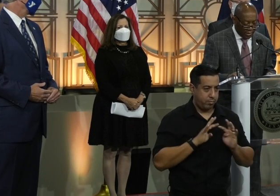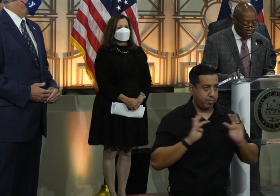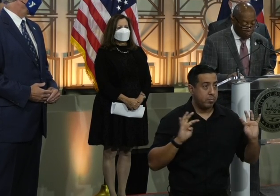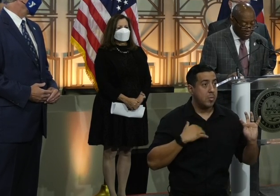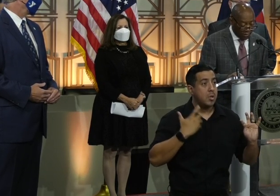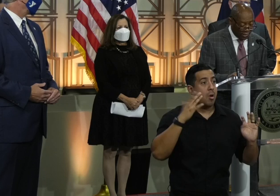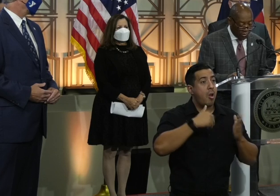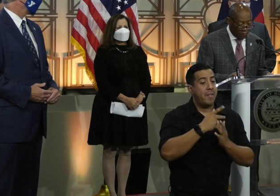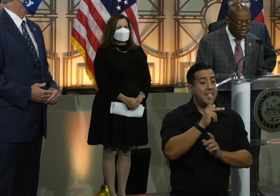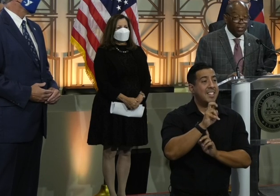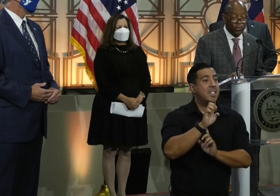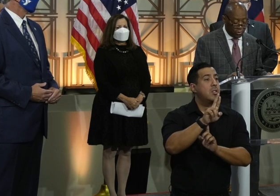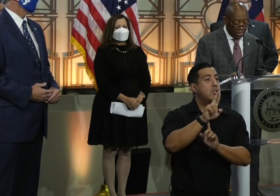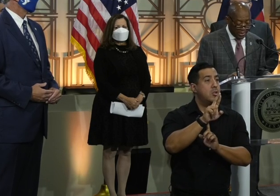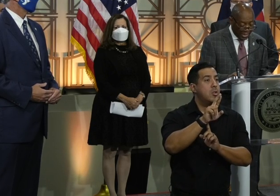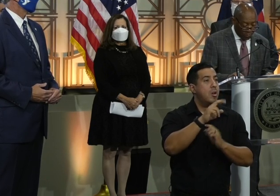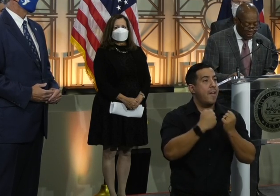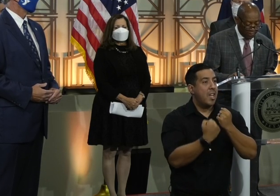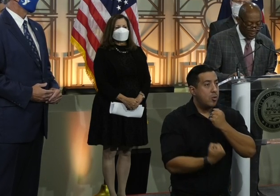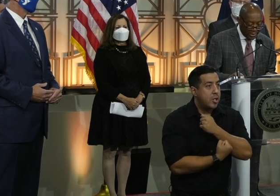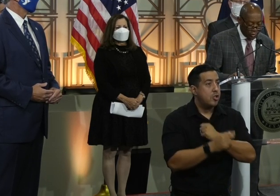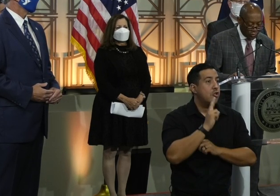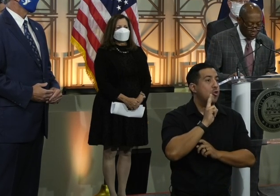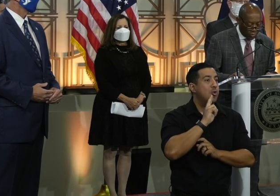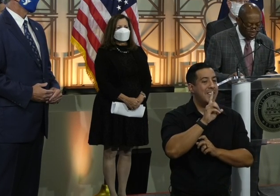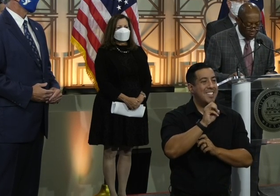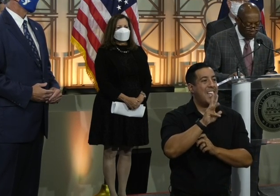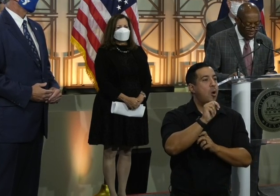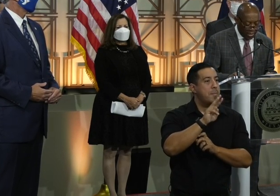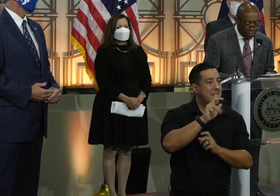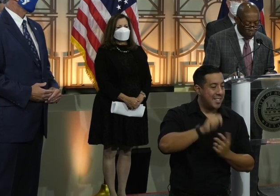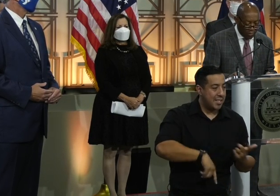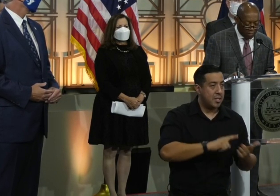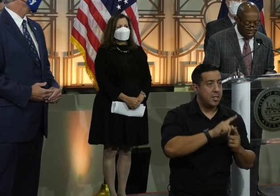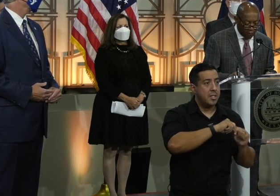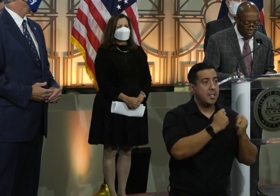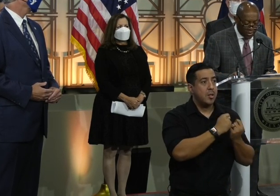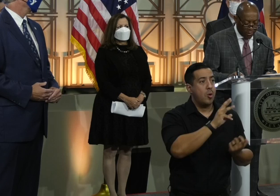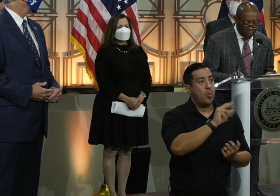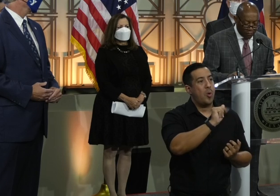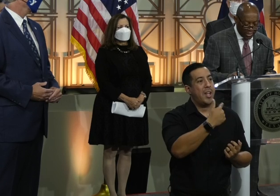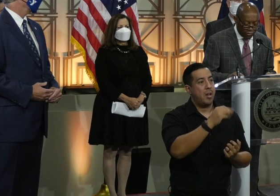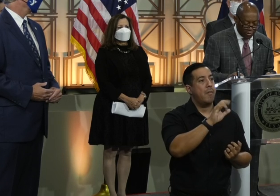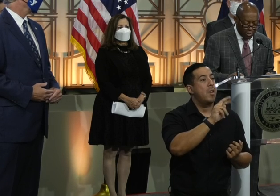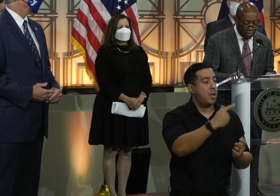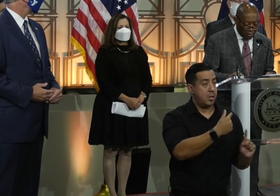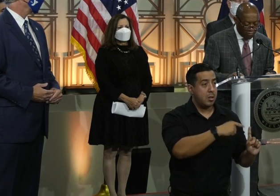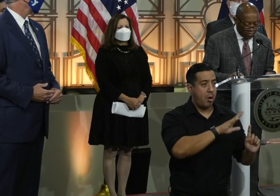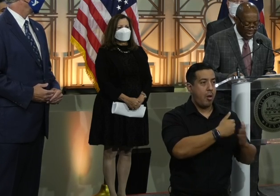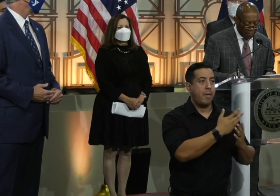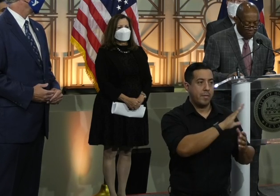from the Kinder Foundation, Houston Endowment, the Ting Sung and Weifam Child Foundation,